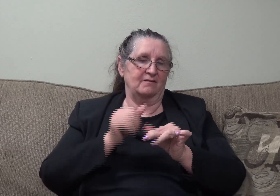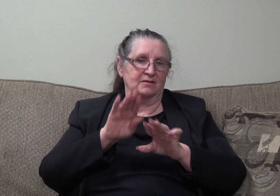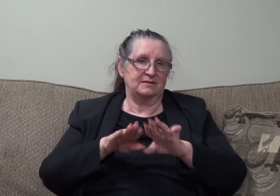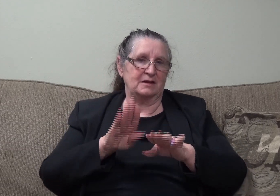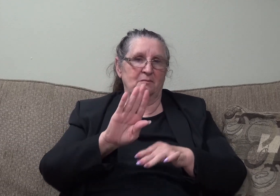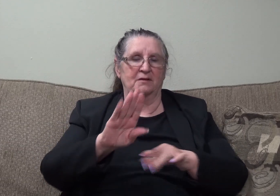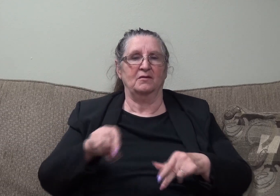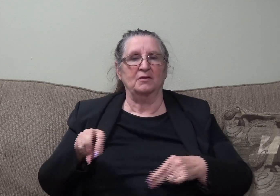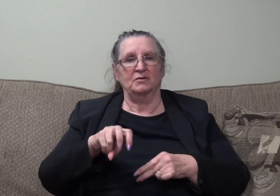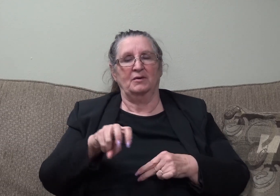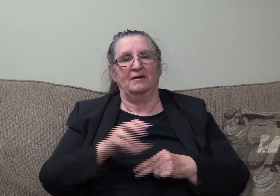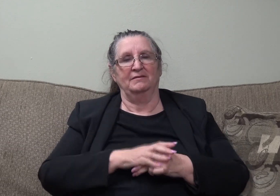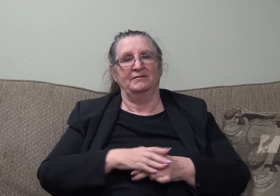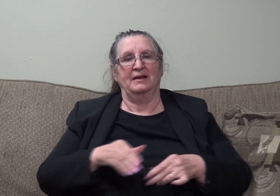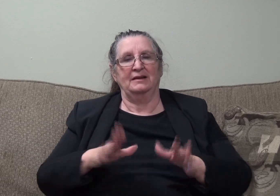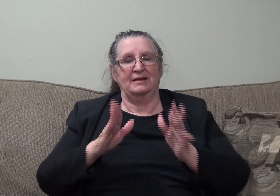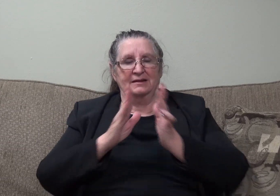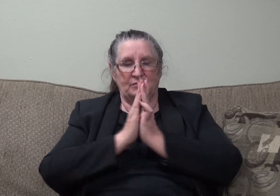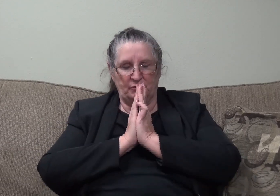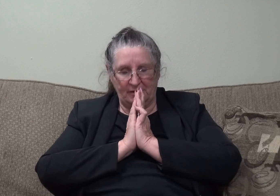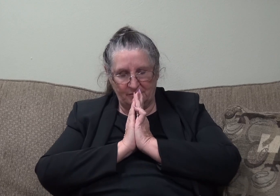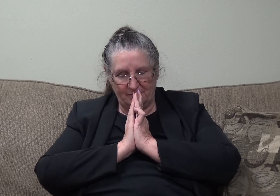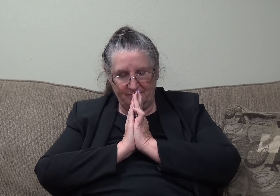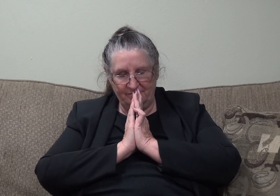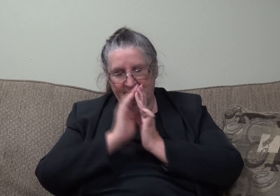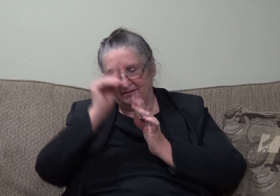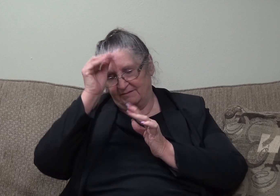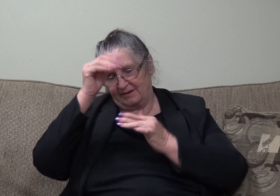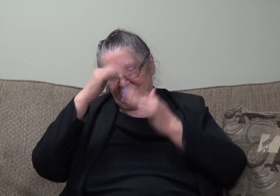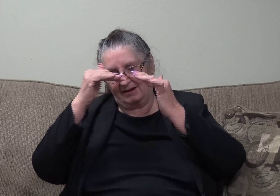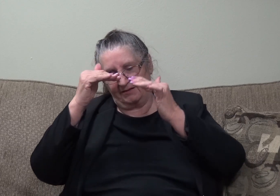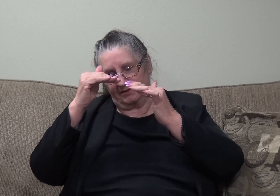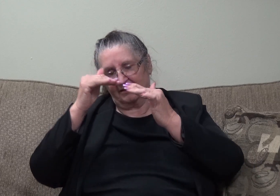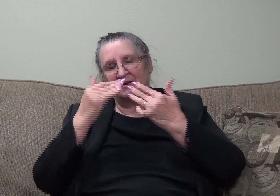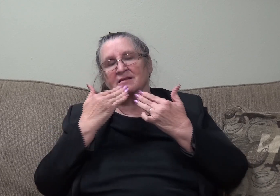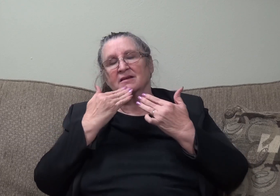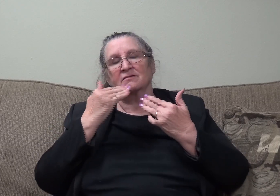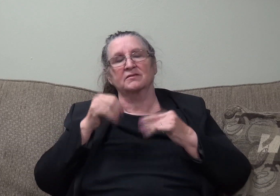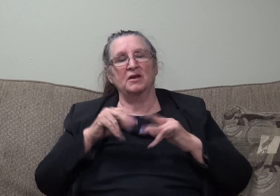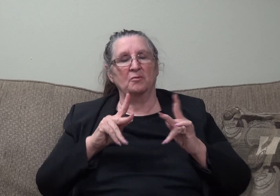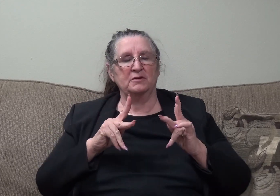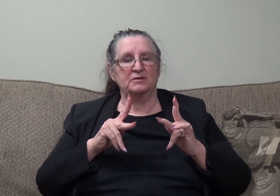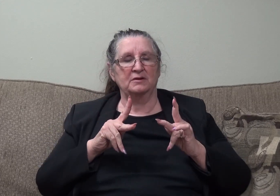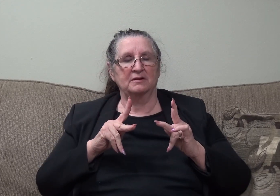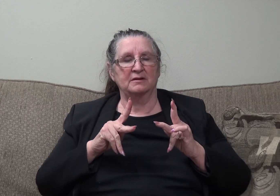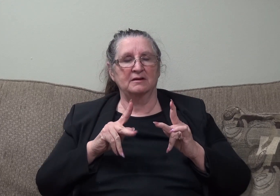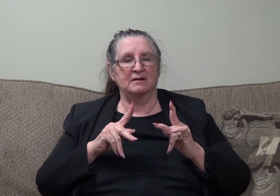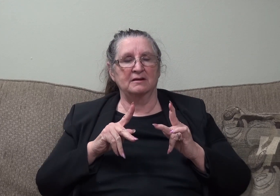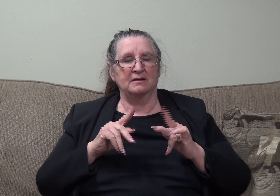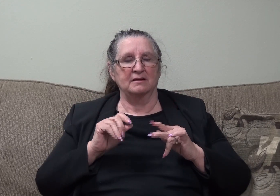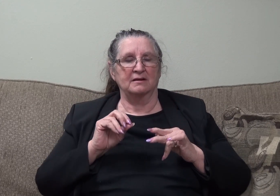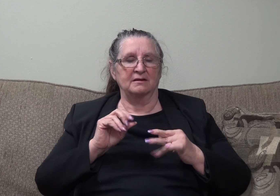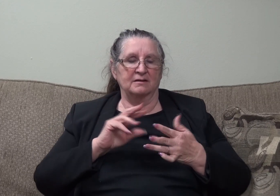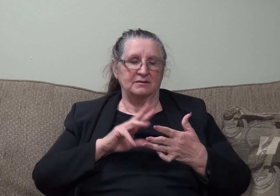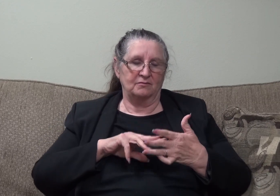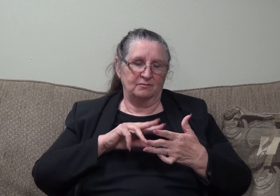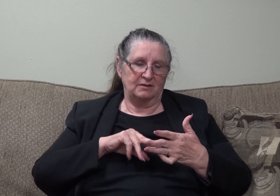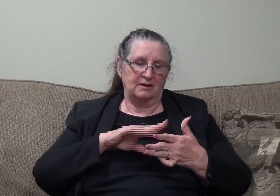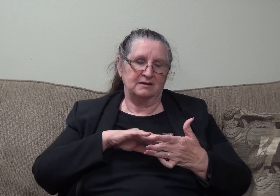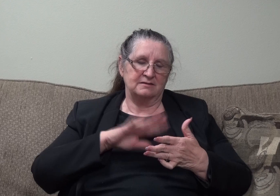So let's pray. Father in heaven, Lord, I thank you for the opportunity to revisit your Word over and over and over again. It